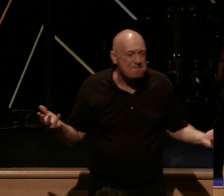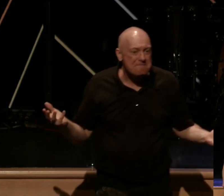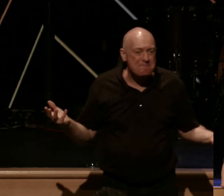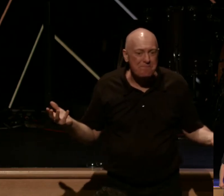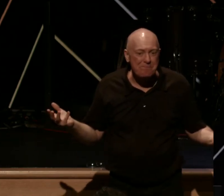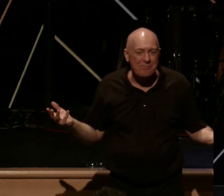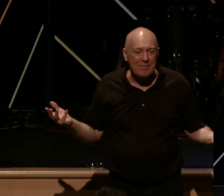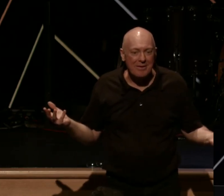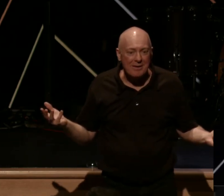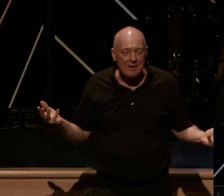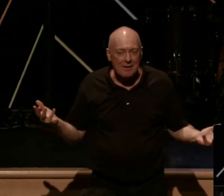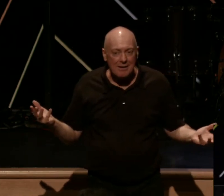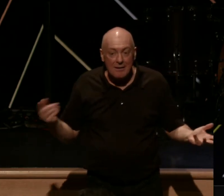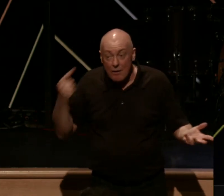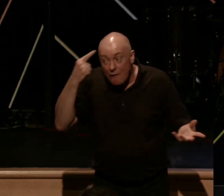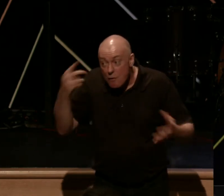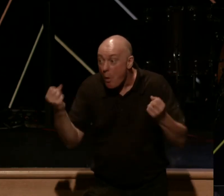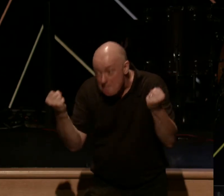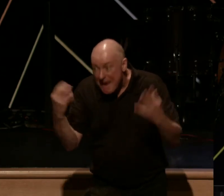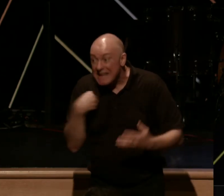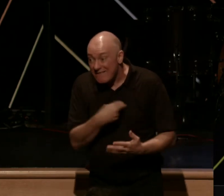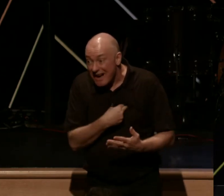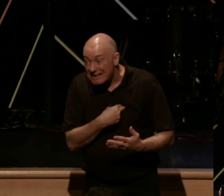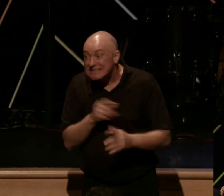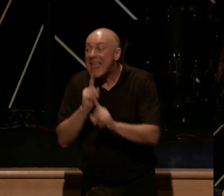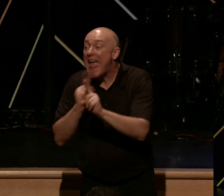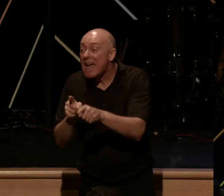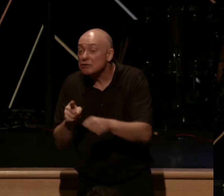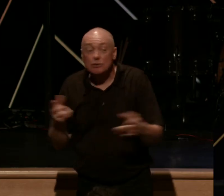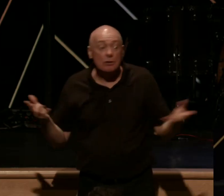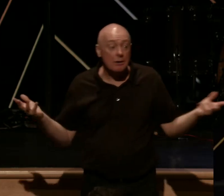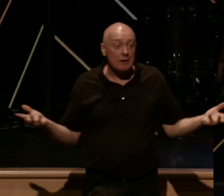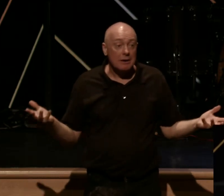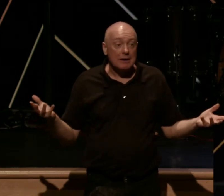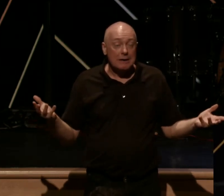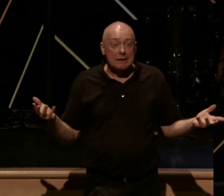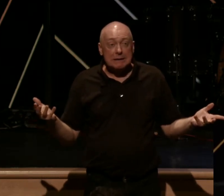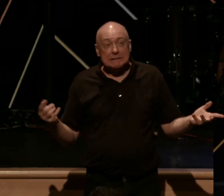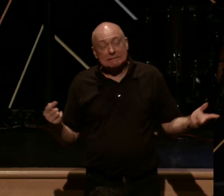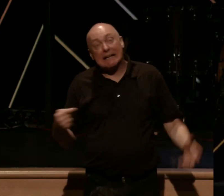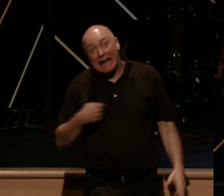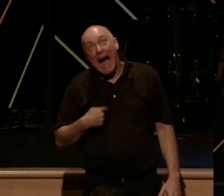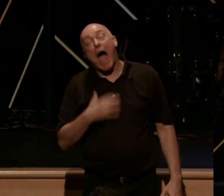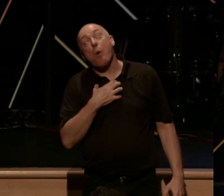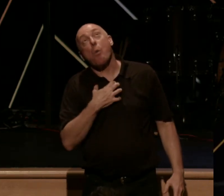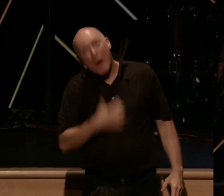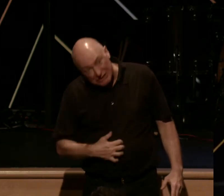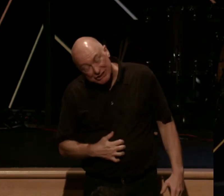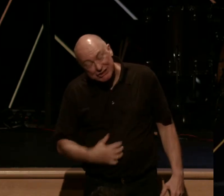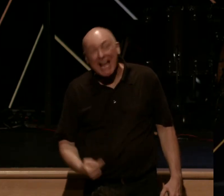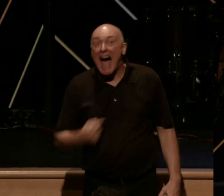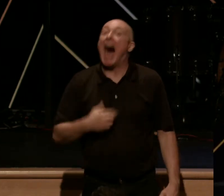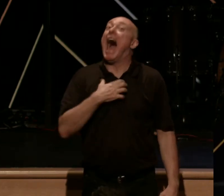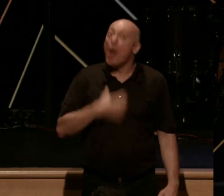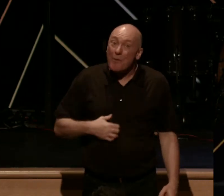And I think for many of us, the answer would be, I wish. I wish that were the case.